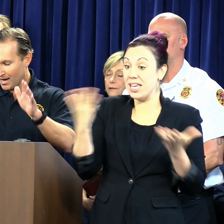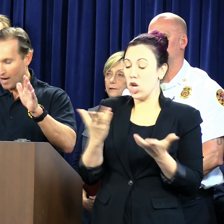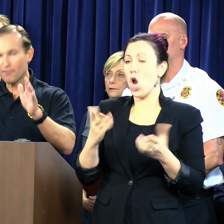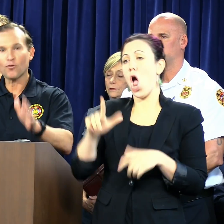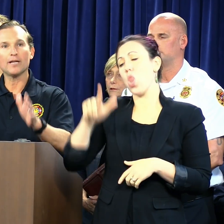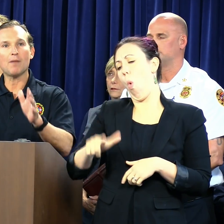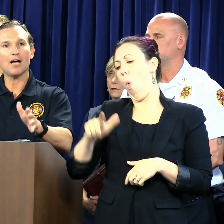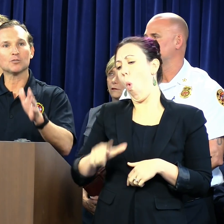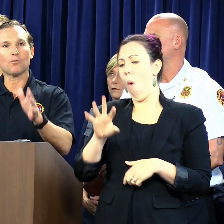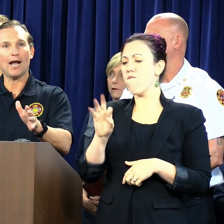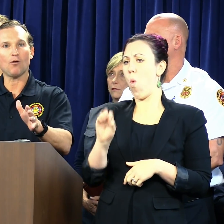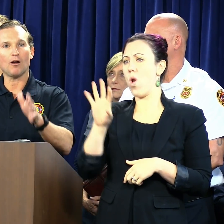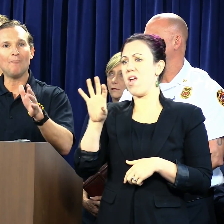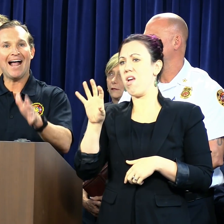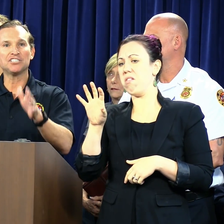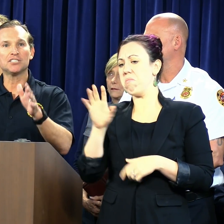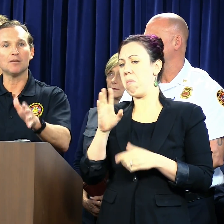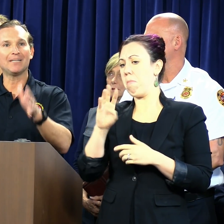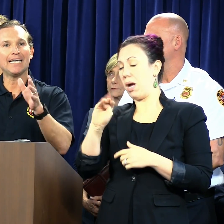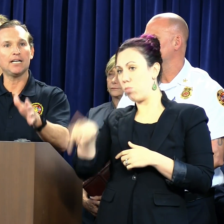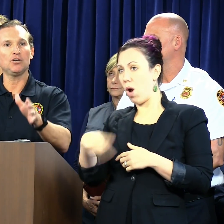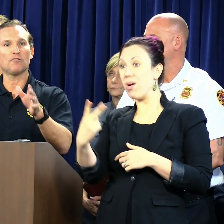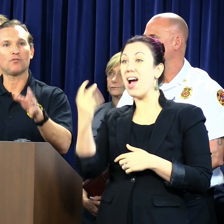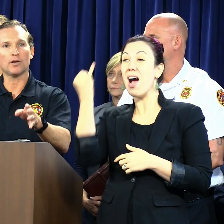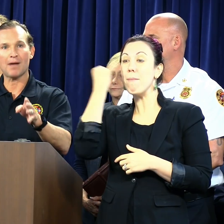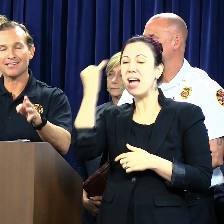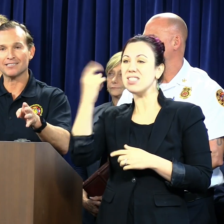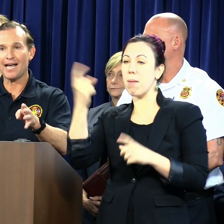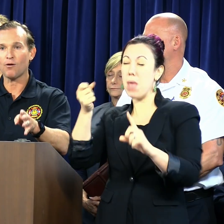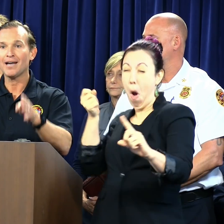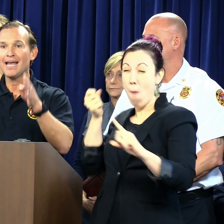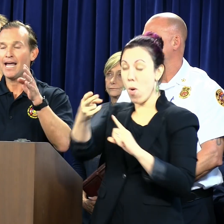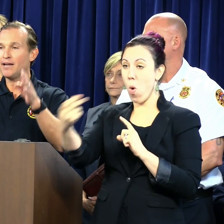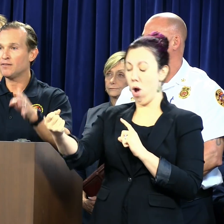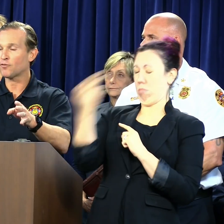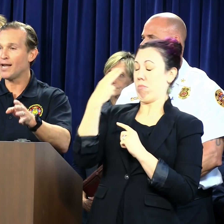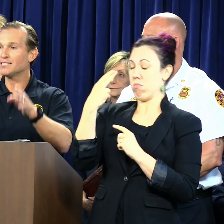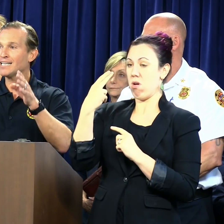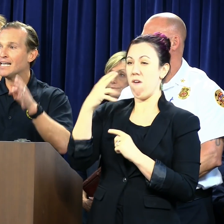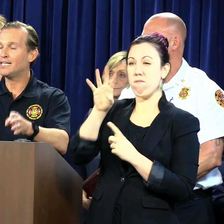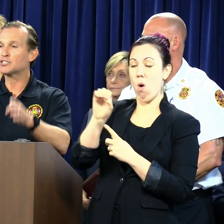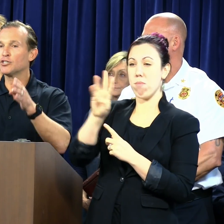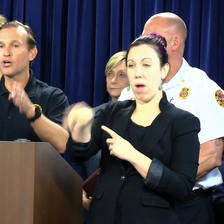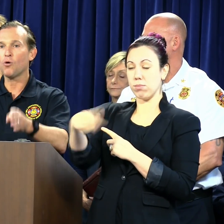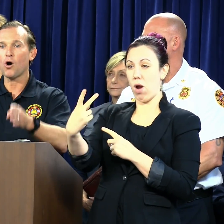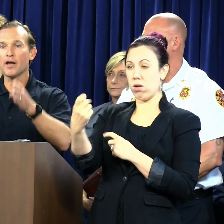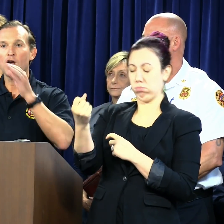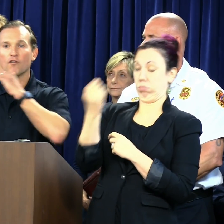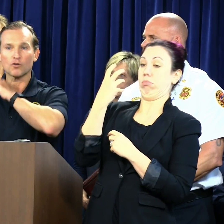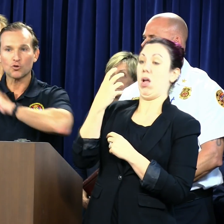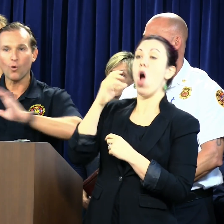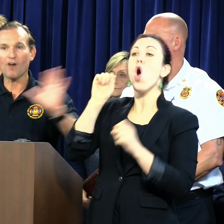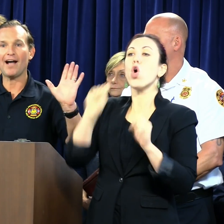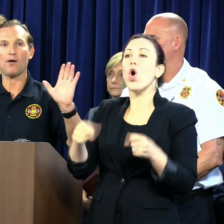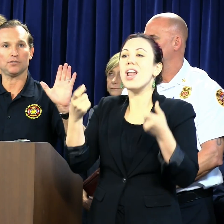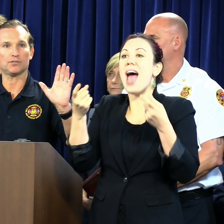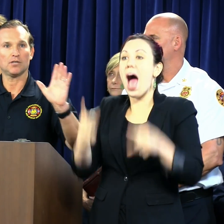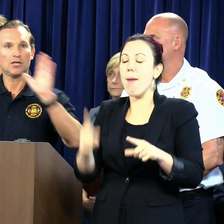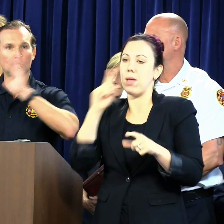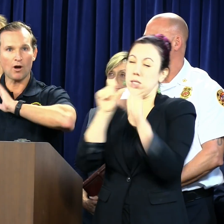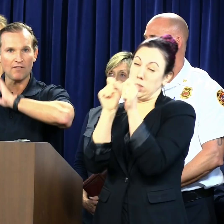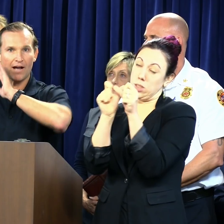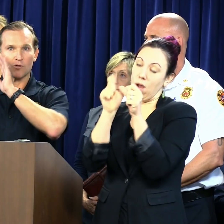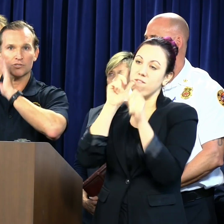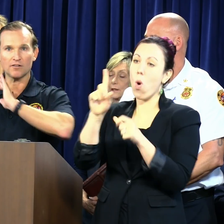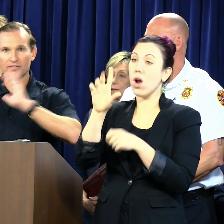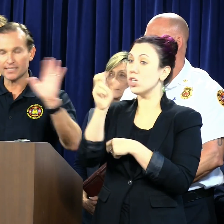end of 40 miles per hour. Imagine something hitting you at 40 miles an hour and friends, this could go on for 12 hours.